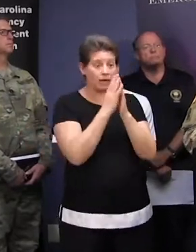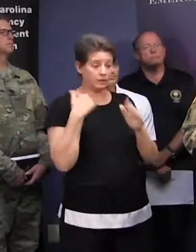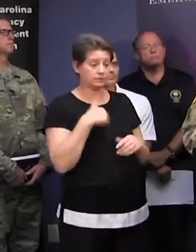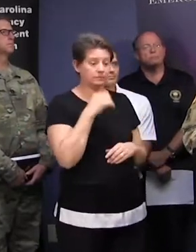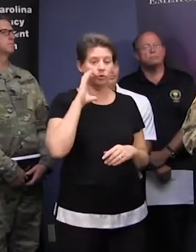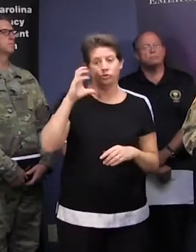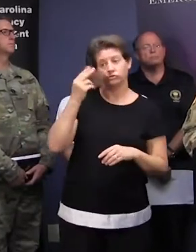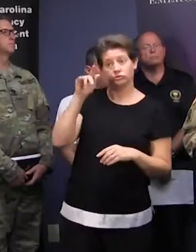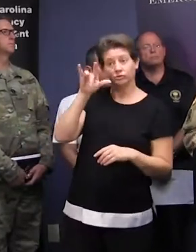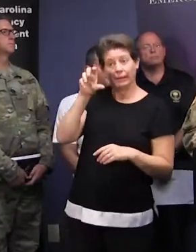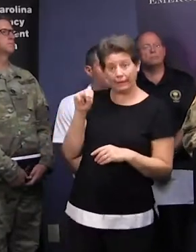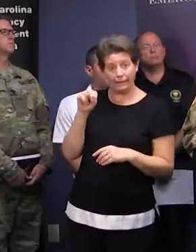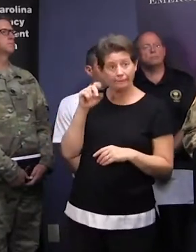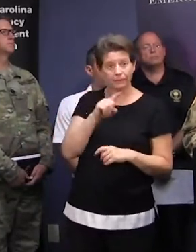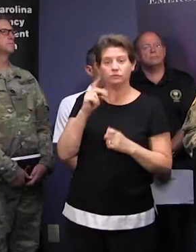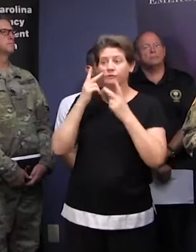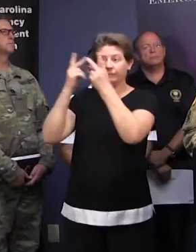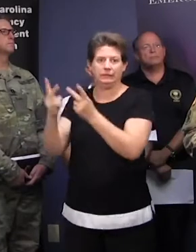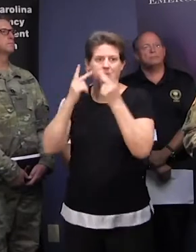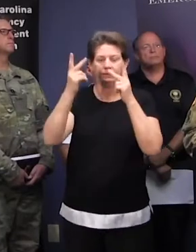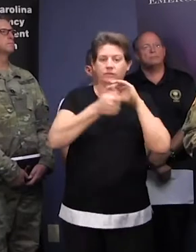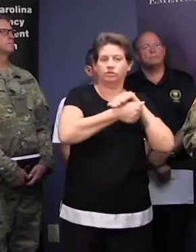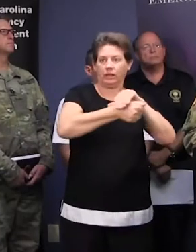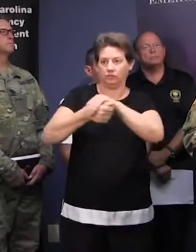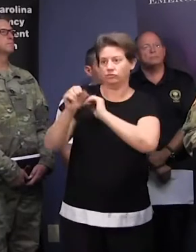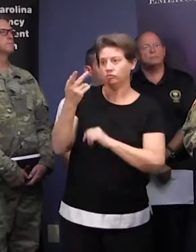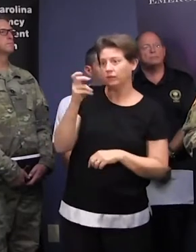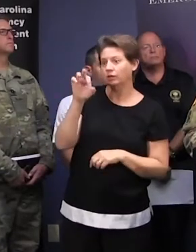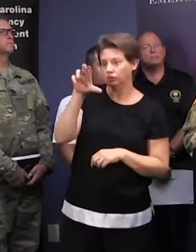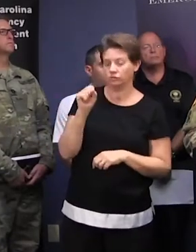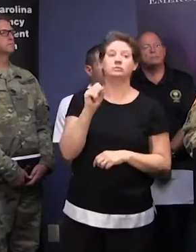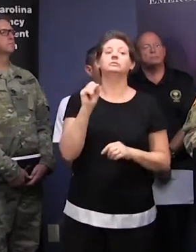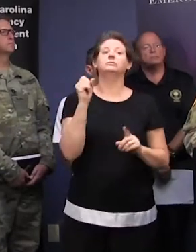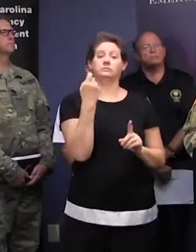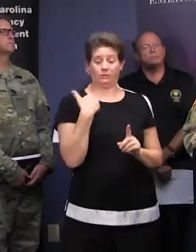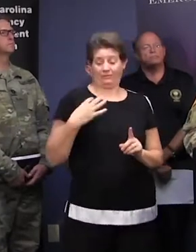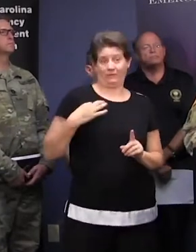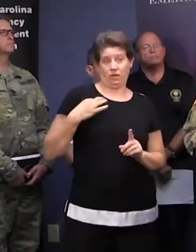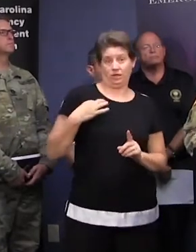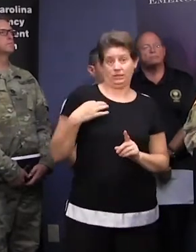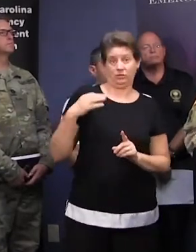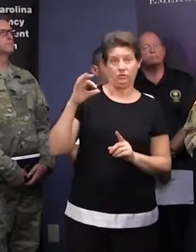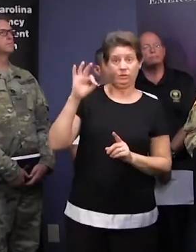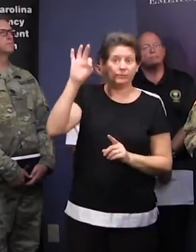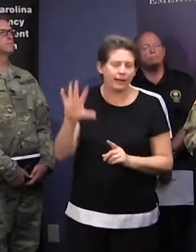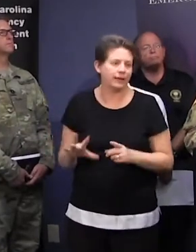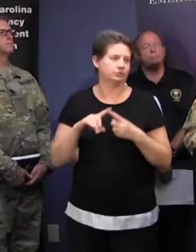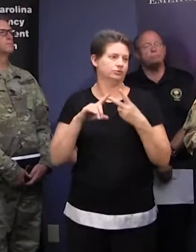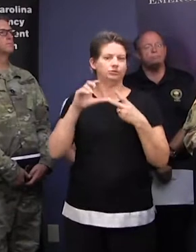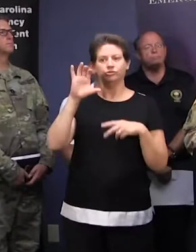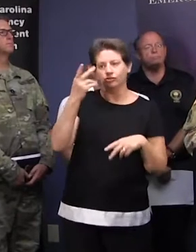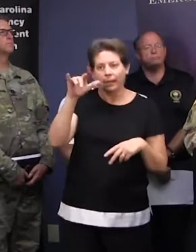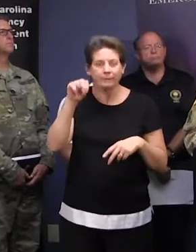visit the shelters. And so we have chaplains, volunteer chaplains, local pastors visiting shelters